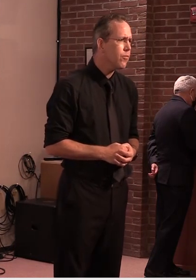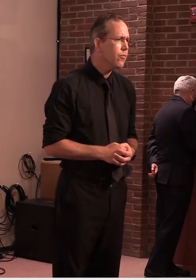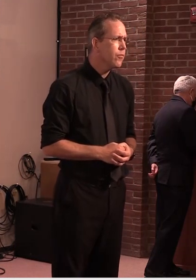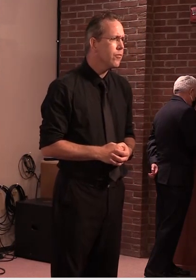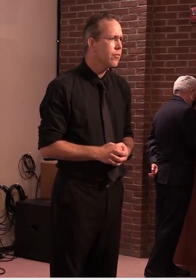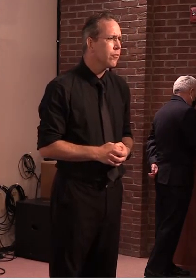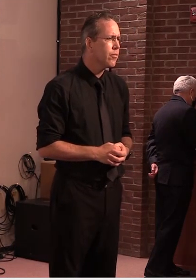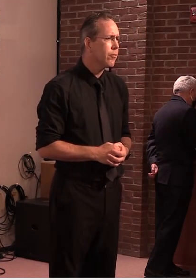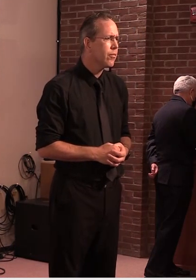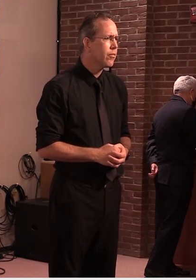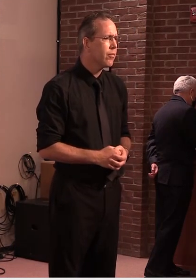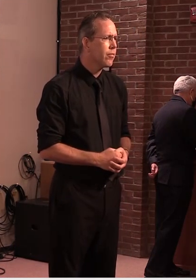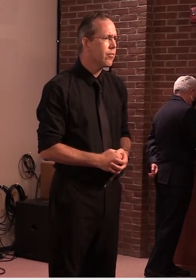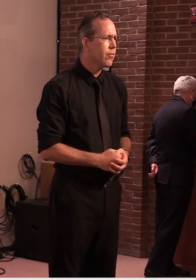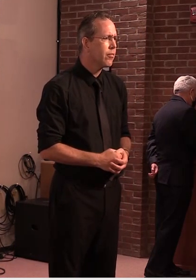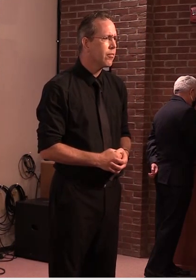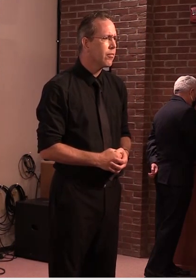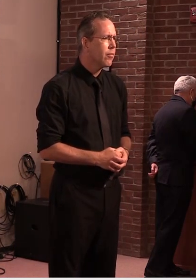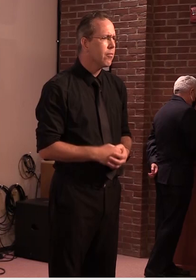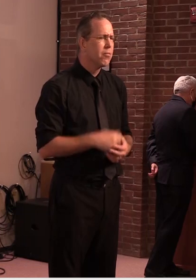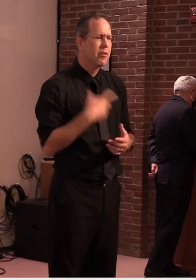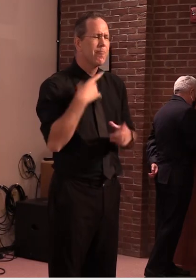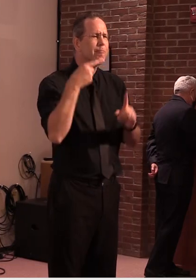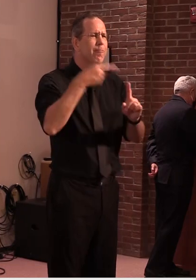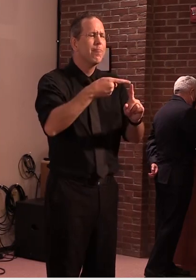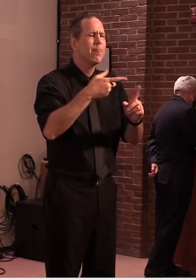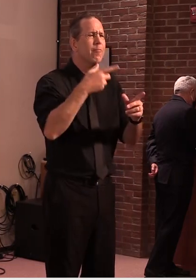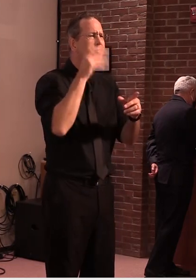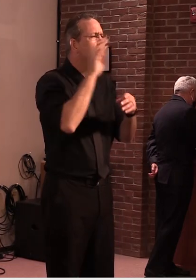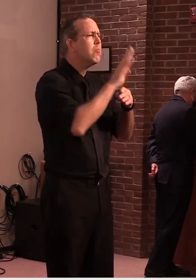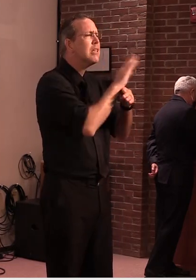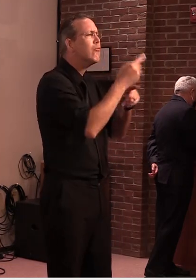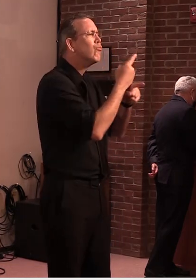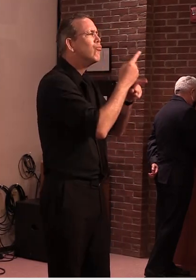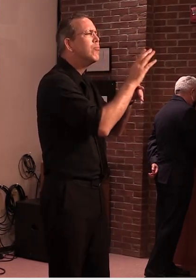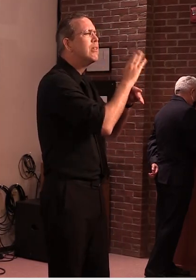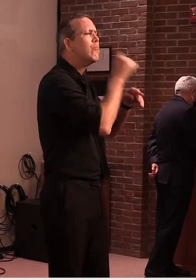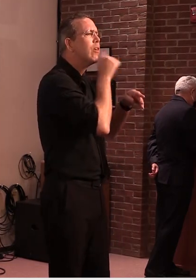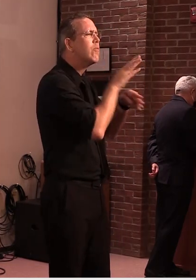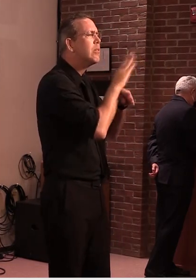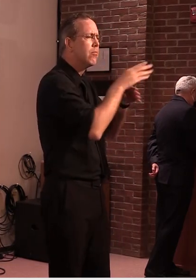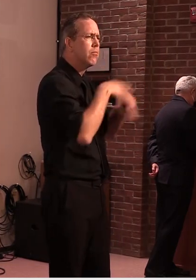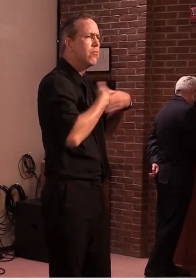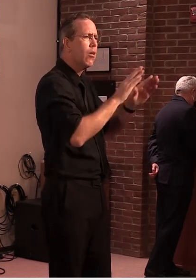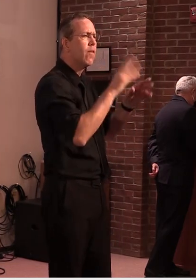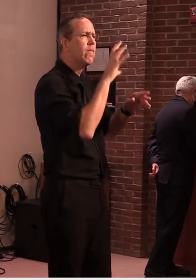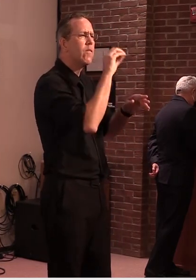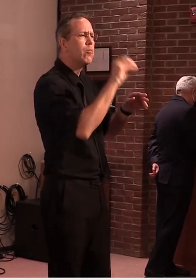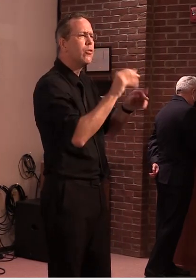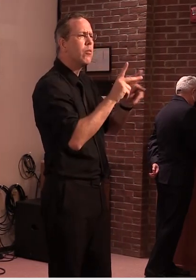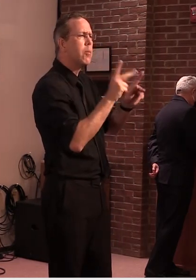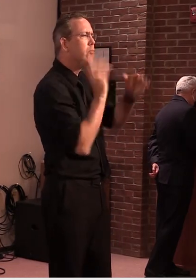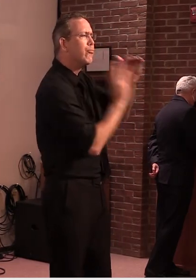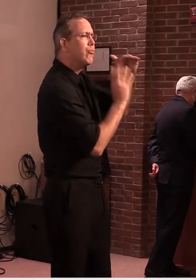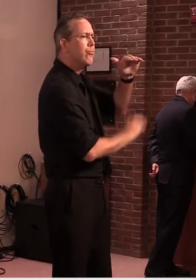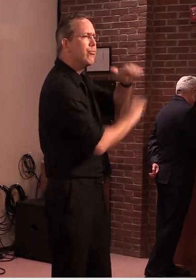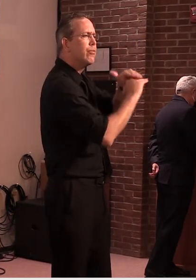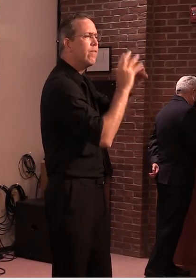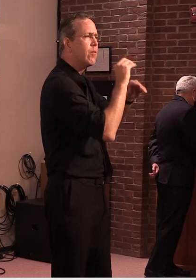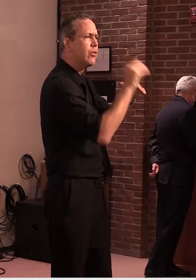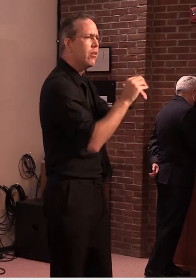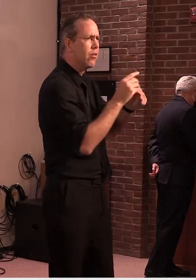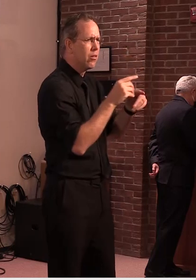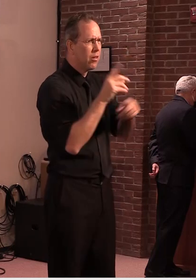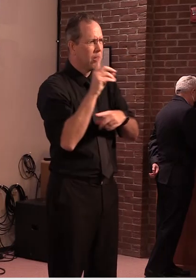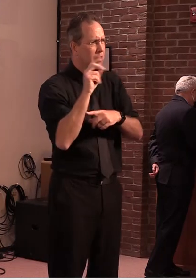being at fifty percent no it's just uh it's it's just how it's done um i mean the dmv uh if you've been in uh